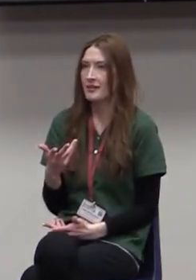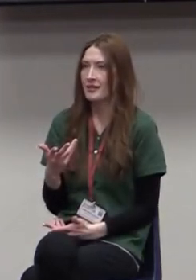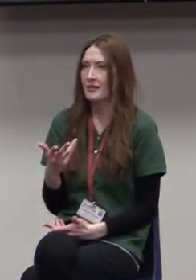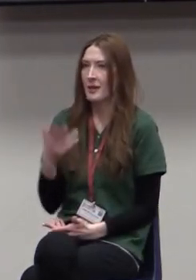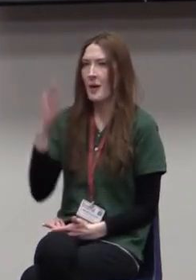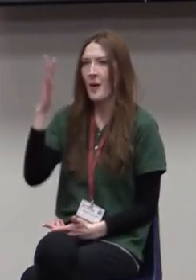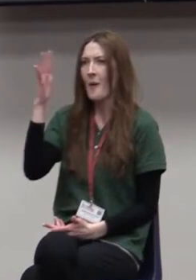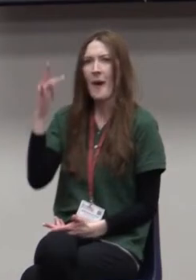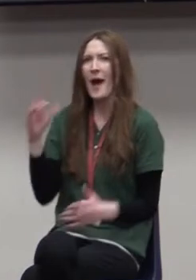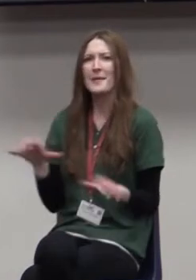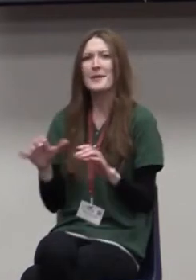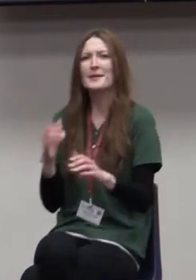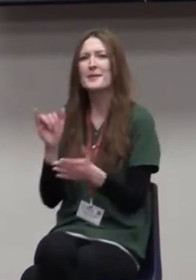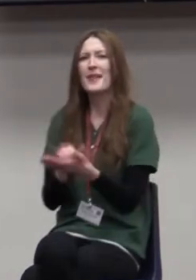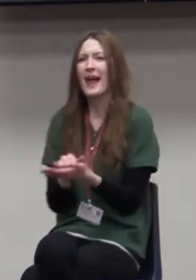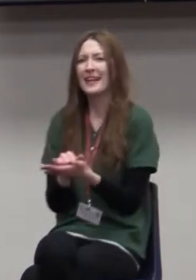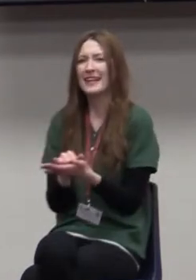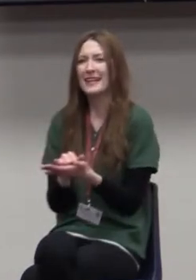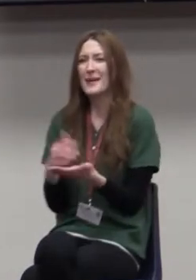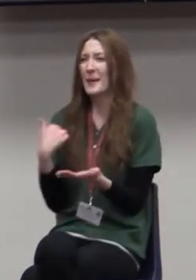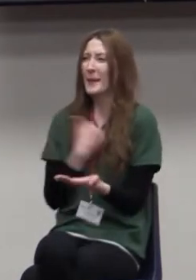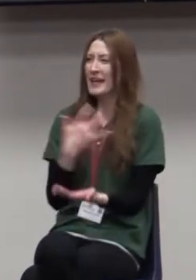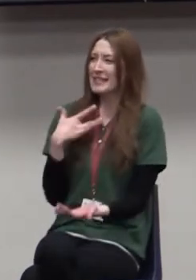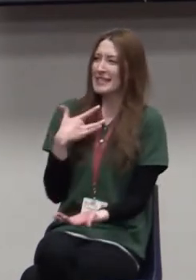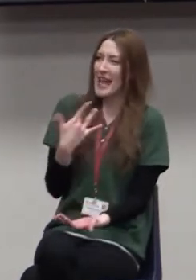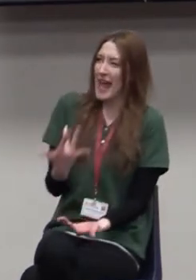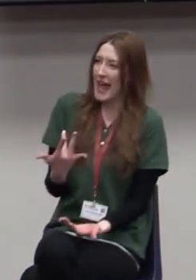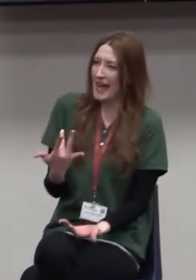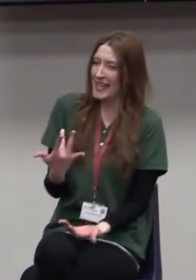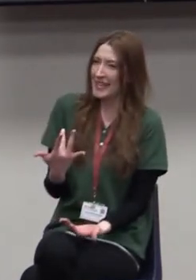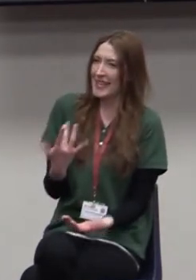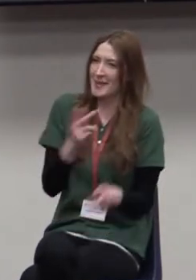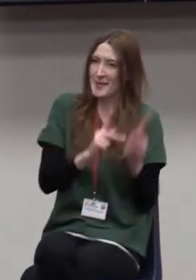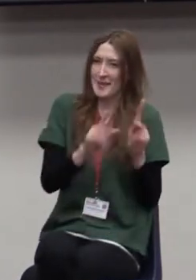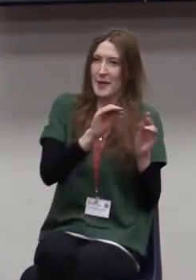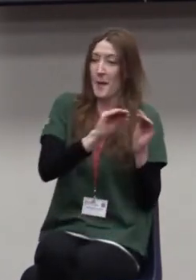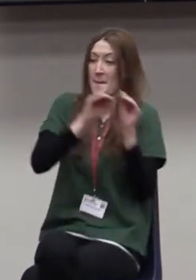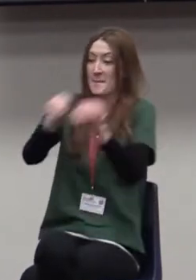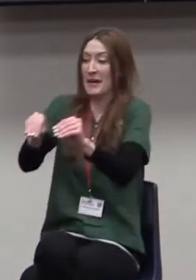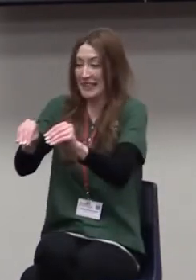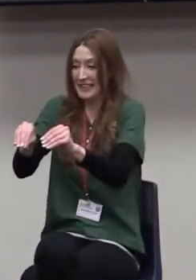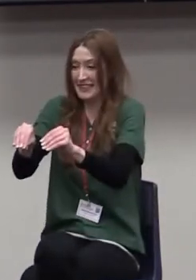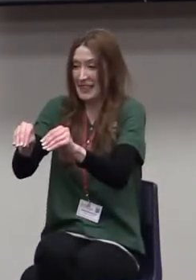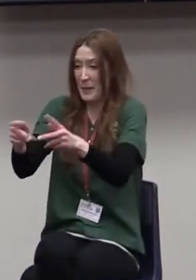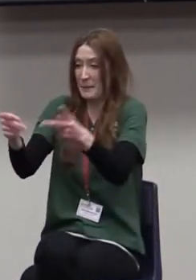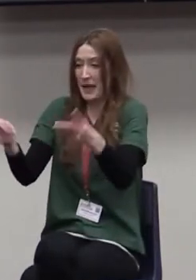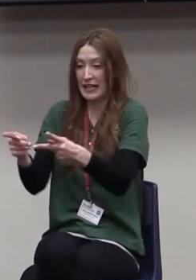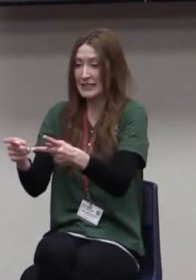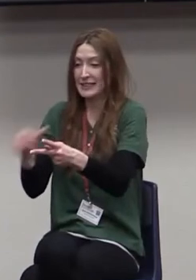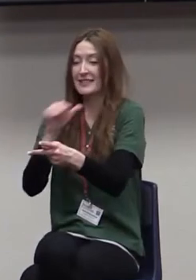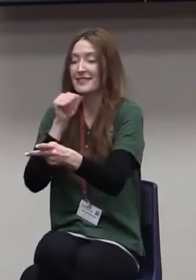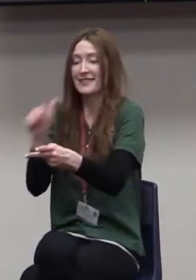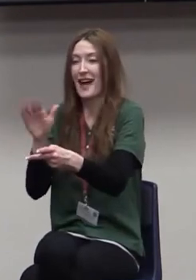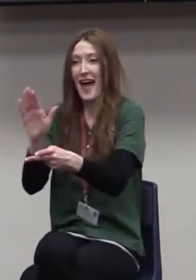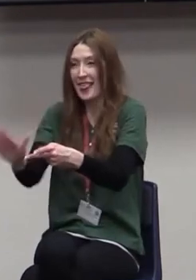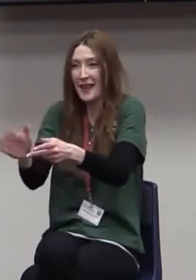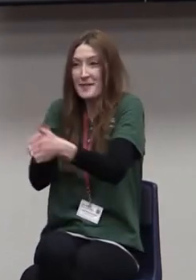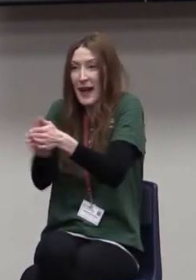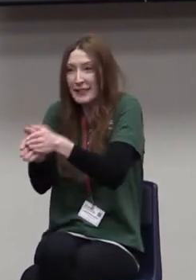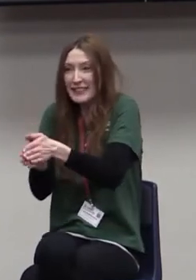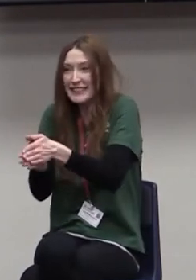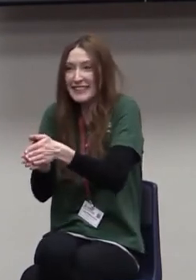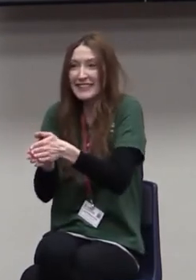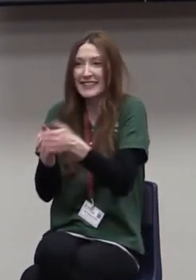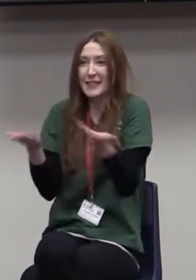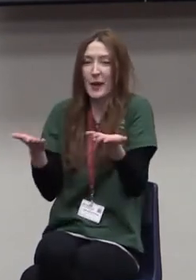Why do we do that? We tend to put people in positions that's not their passion. And so they end up not doing very well. And the next